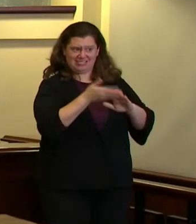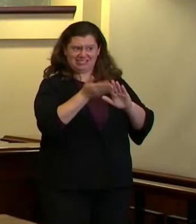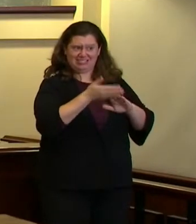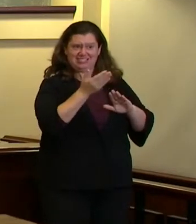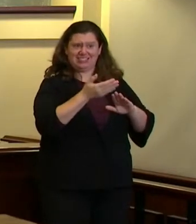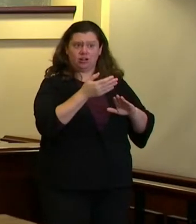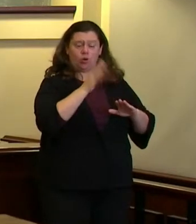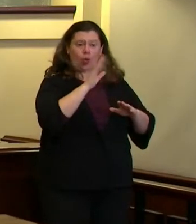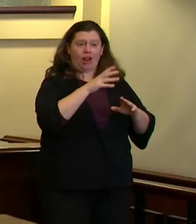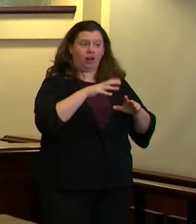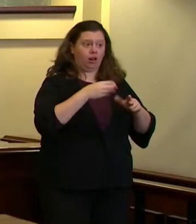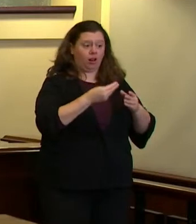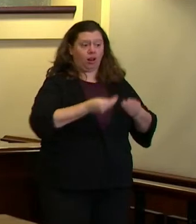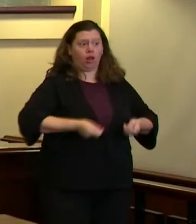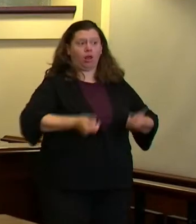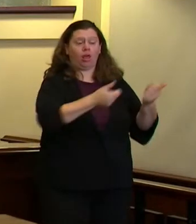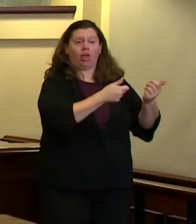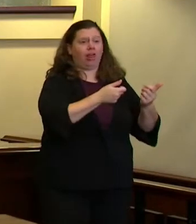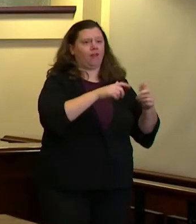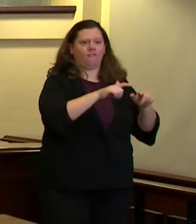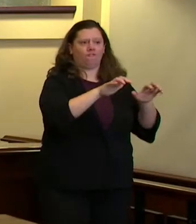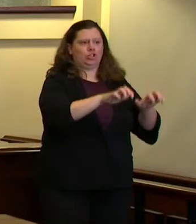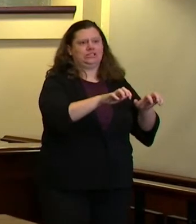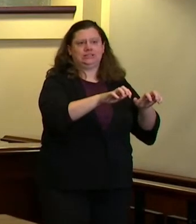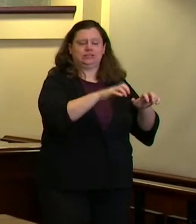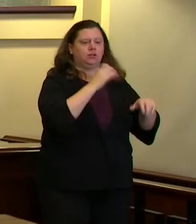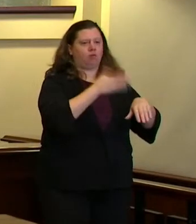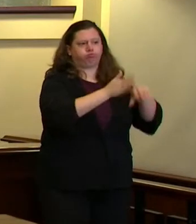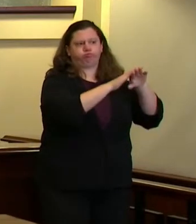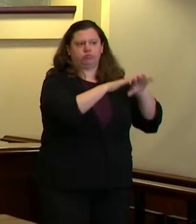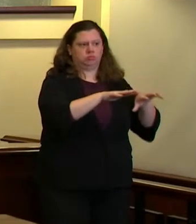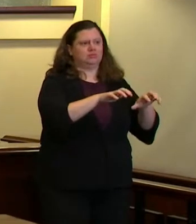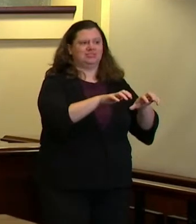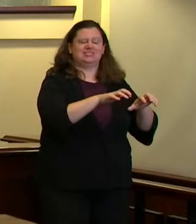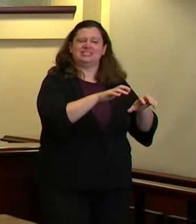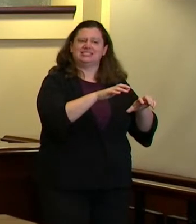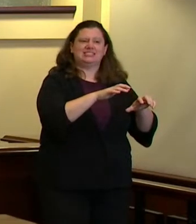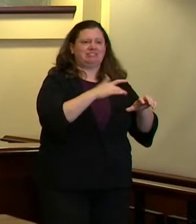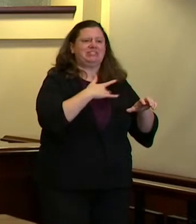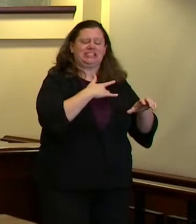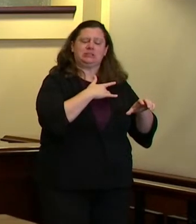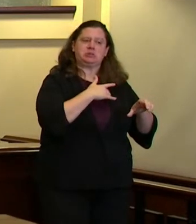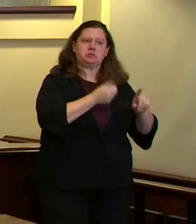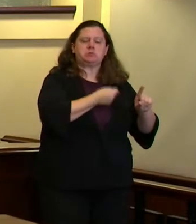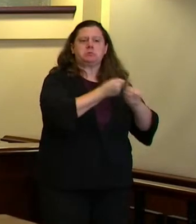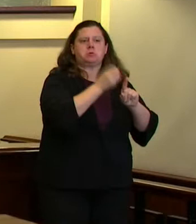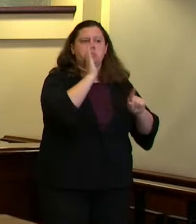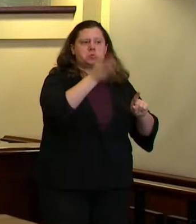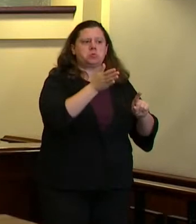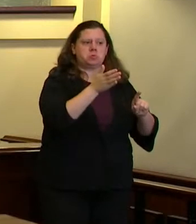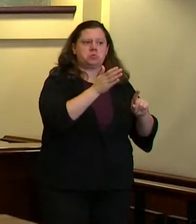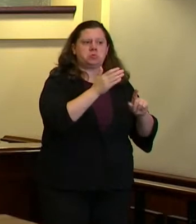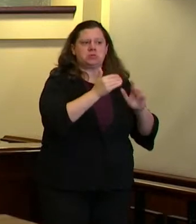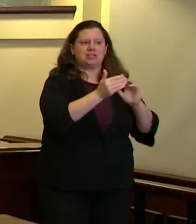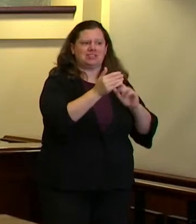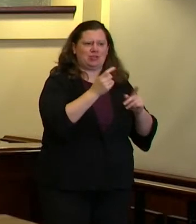is going to be a rough year uh as well and so i i want us to think as smartly as we can